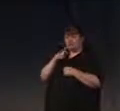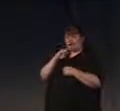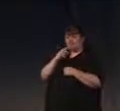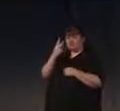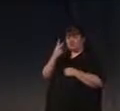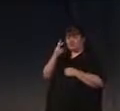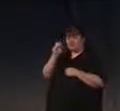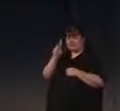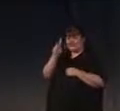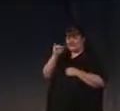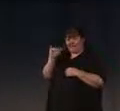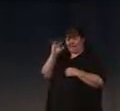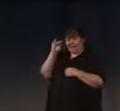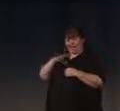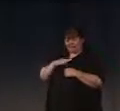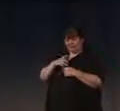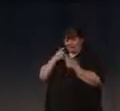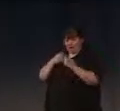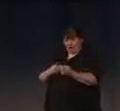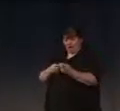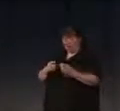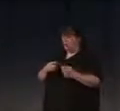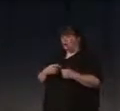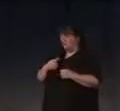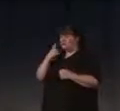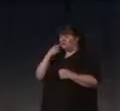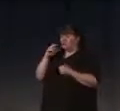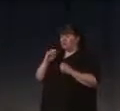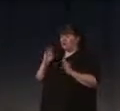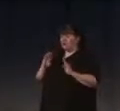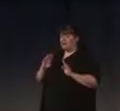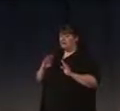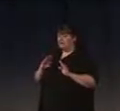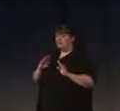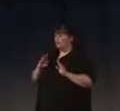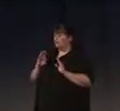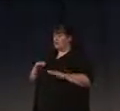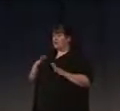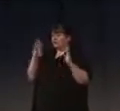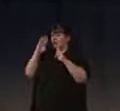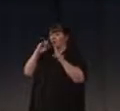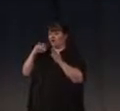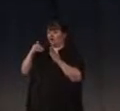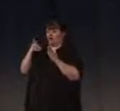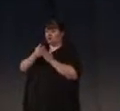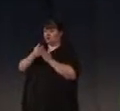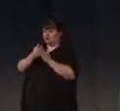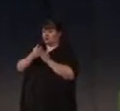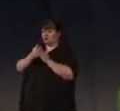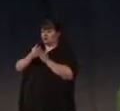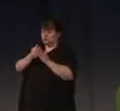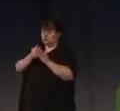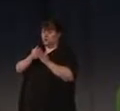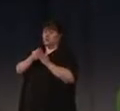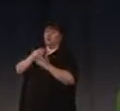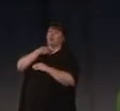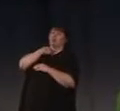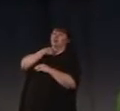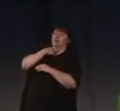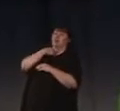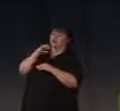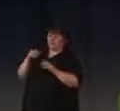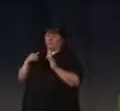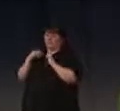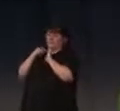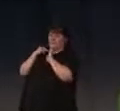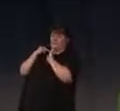patrol guys in there because you can get in trouble if you get too close to the edge. You can get kind of up against the wall a